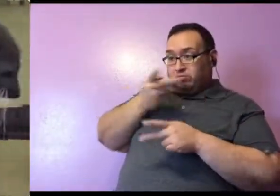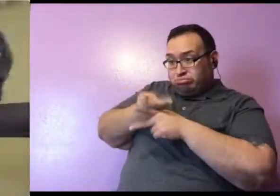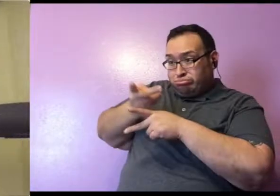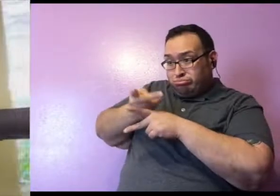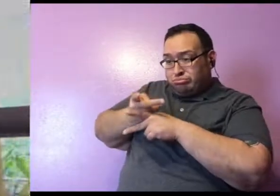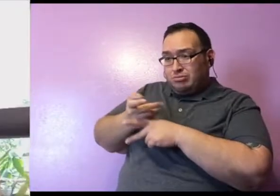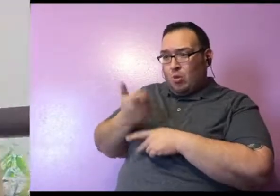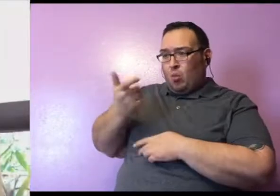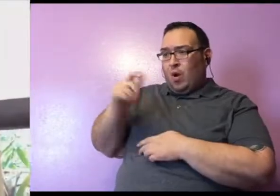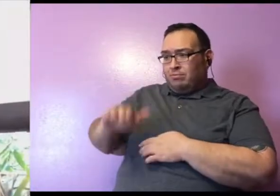up.